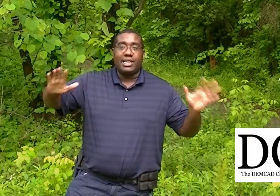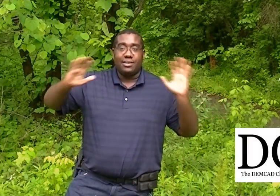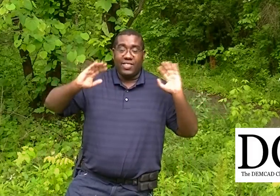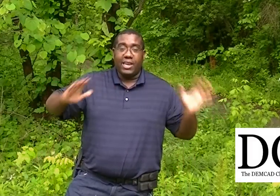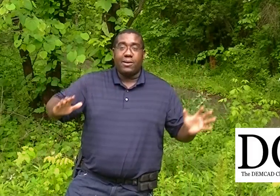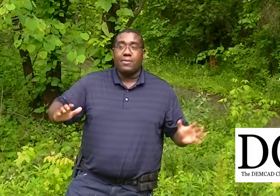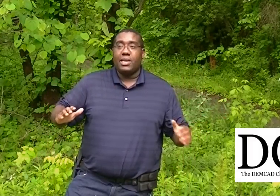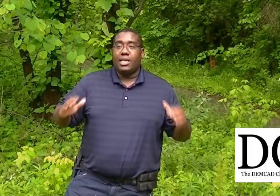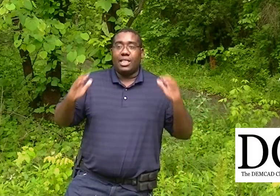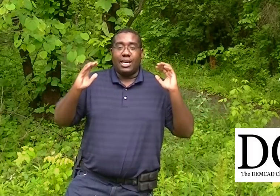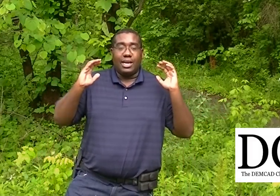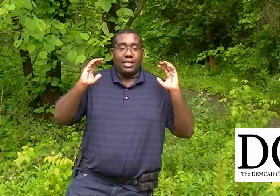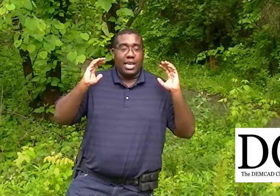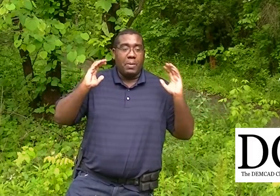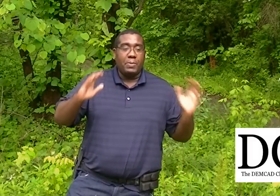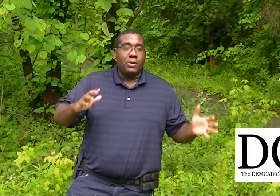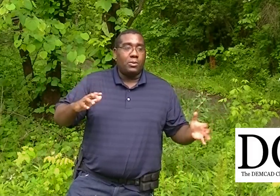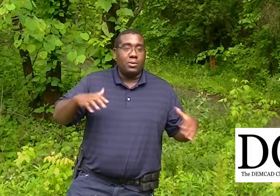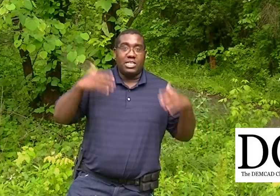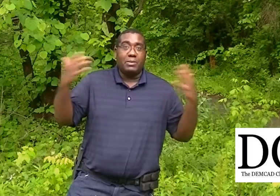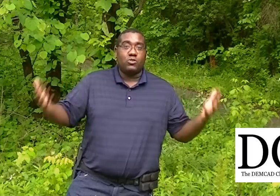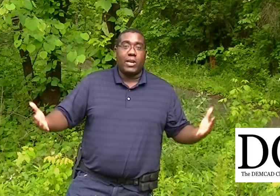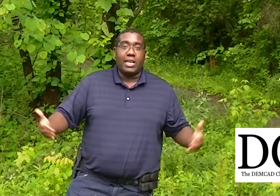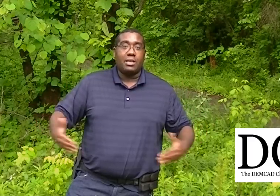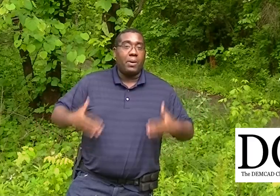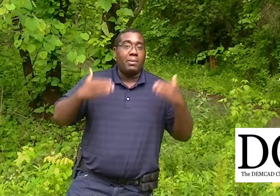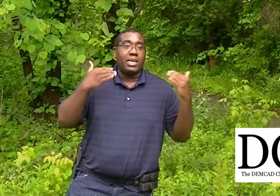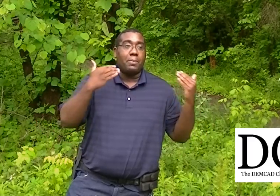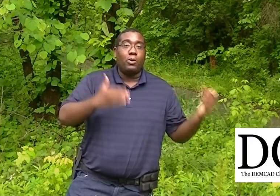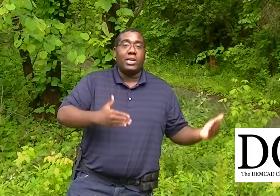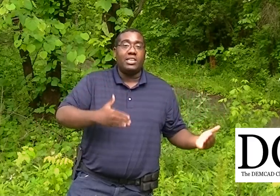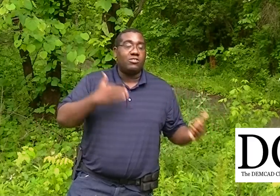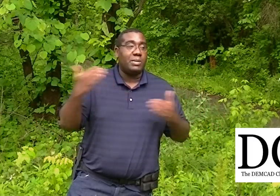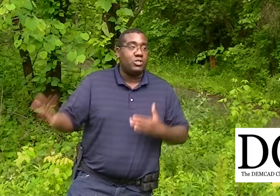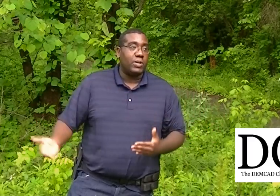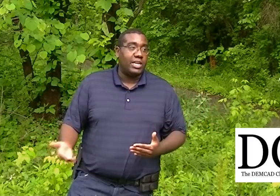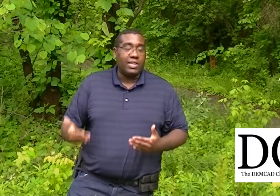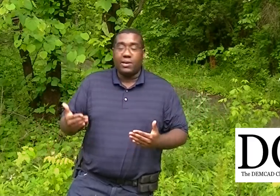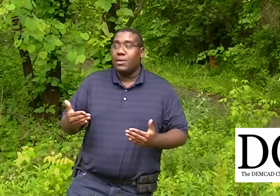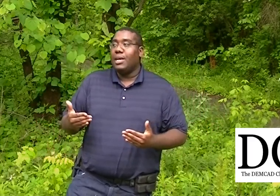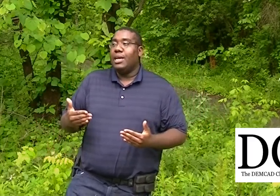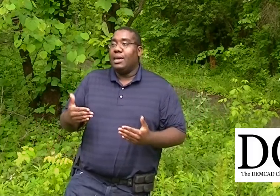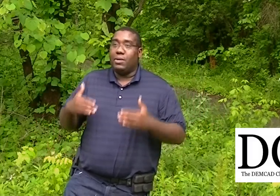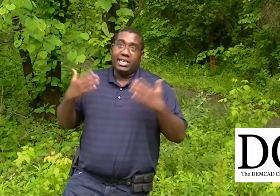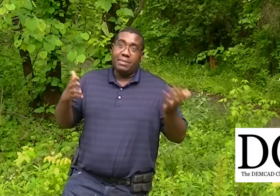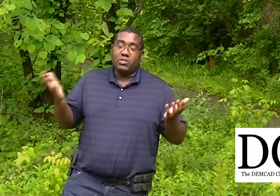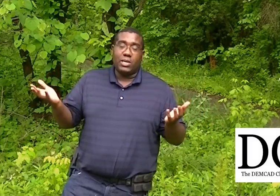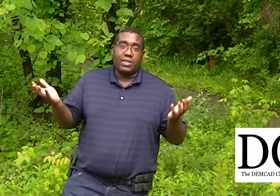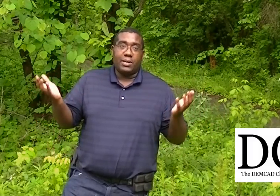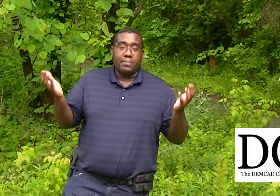there. They had people demonstrating. The public employees are demonstrating there. Well, they demonstrated there.